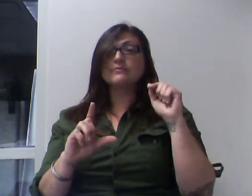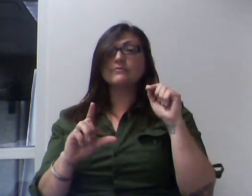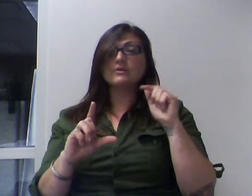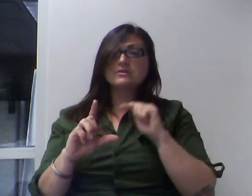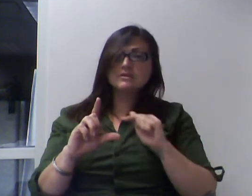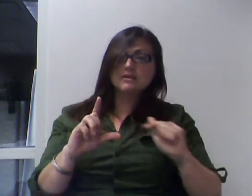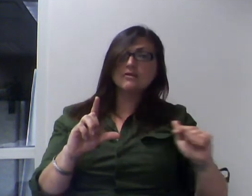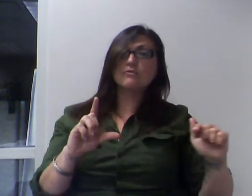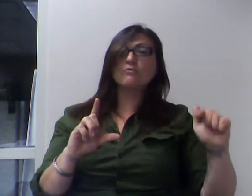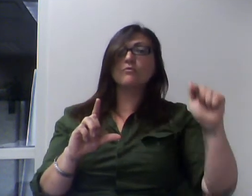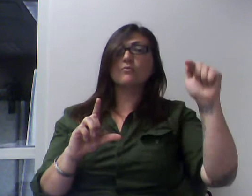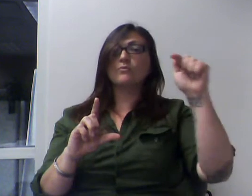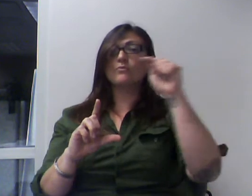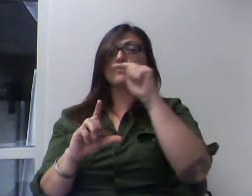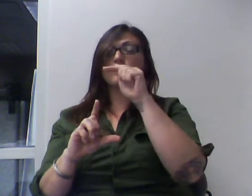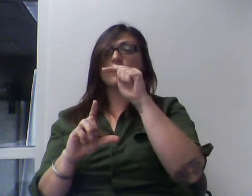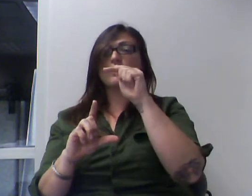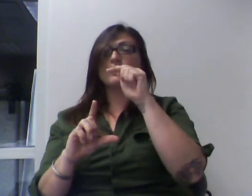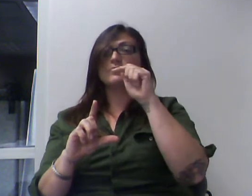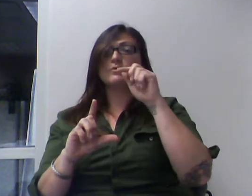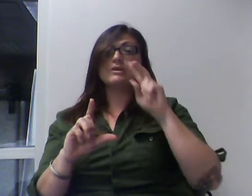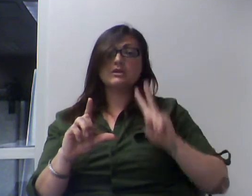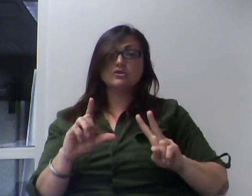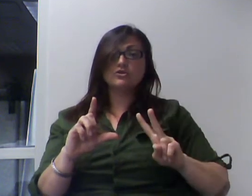we need two of the lengths added in.